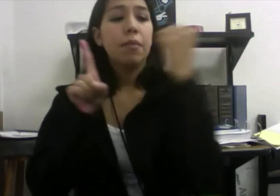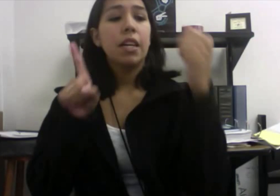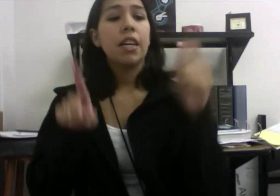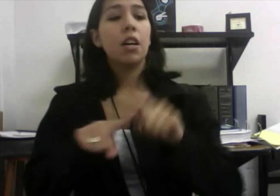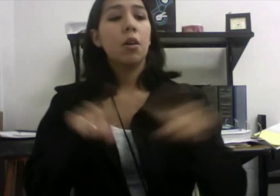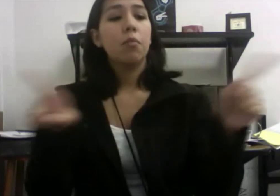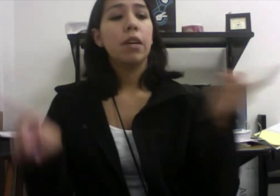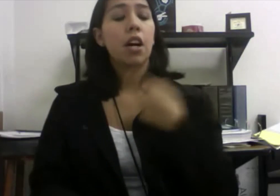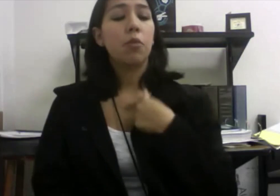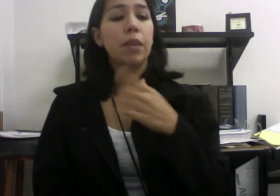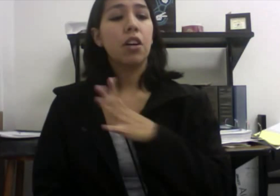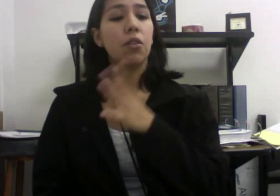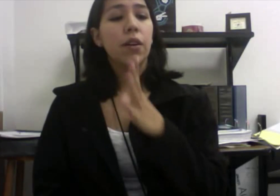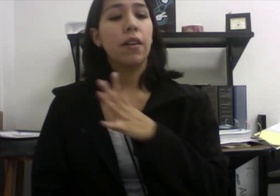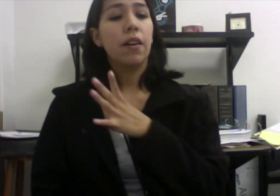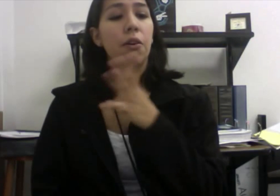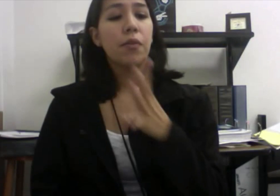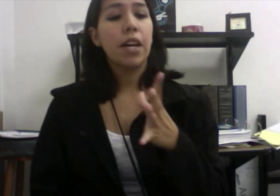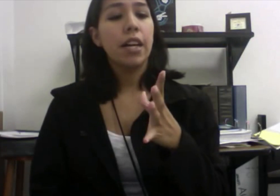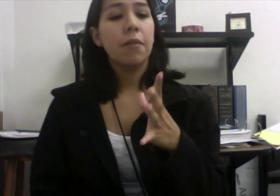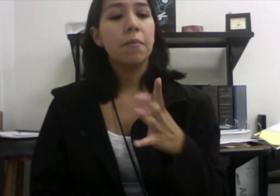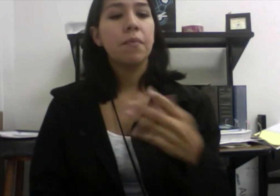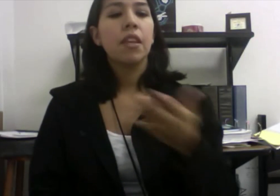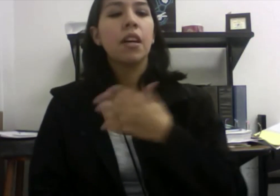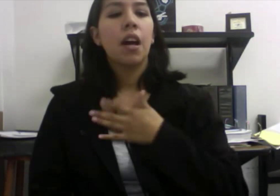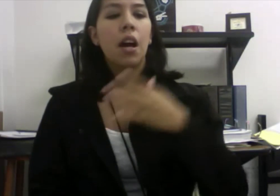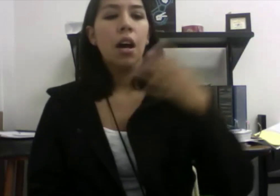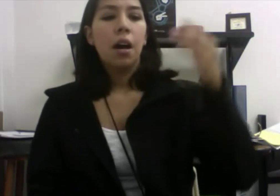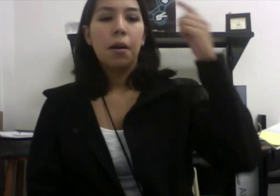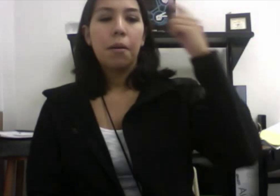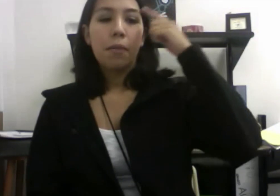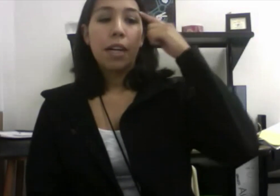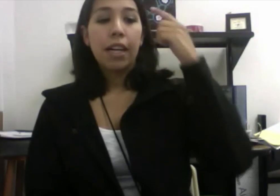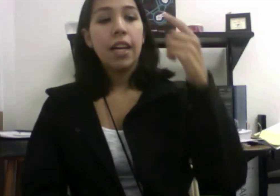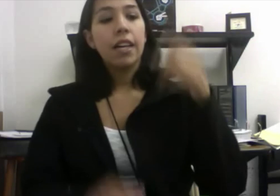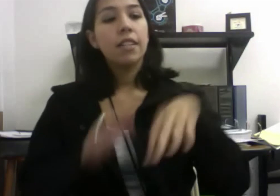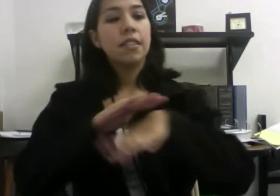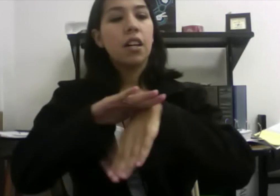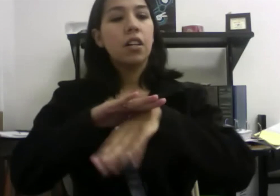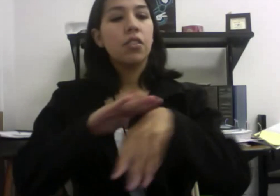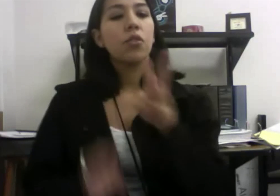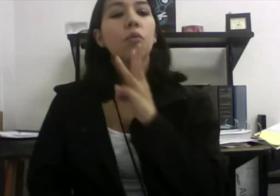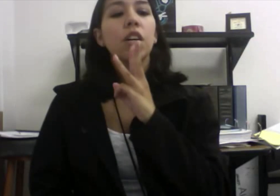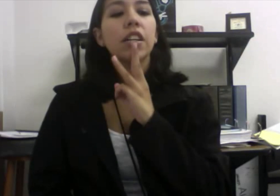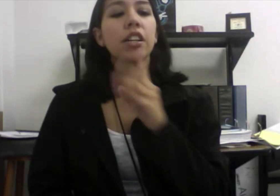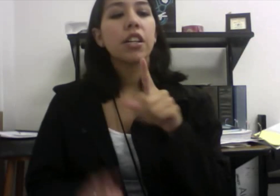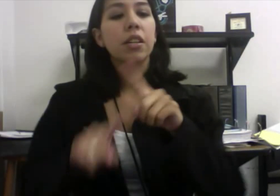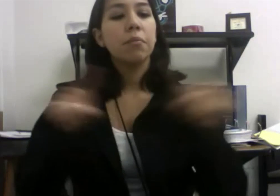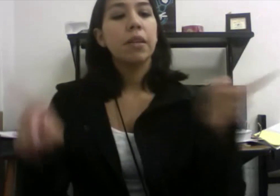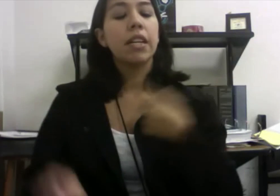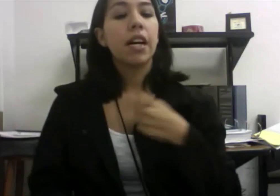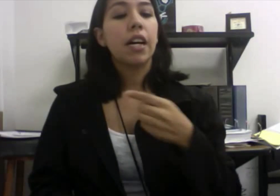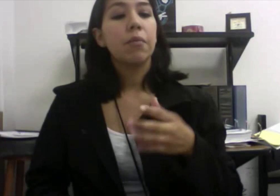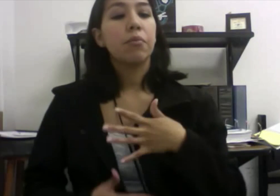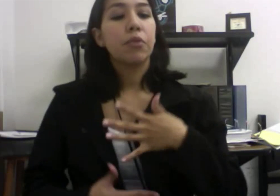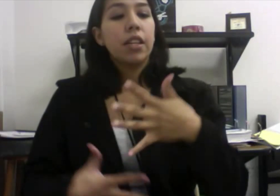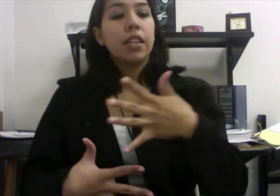me, but I'll be alright. My head's underwater, but I'm breathing